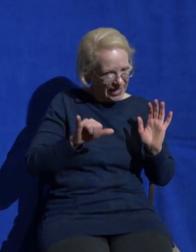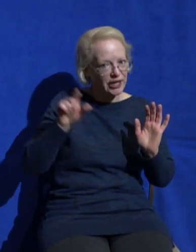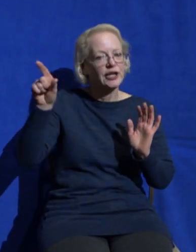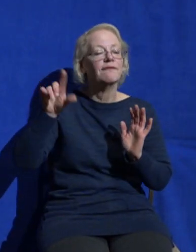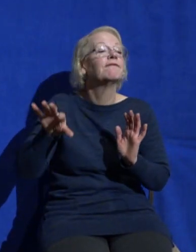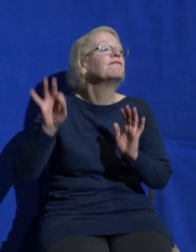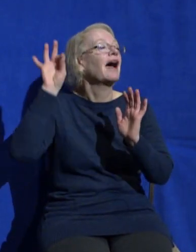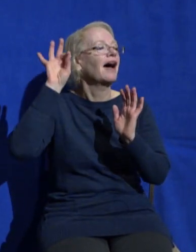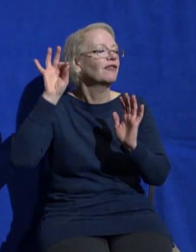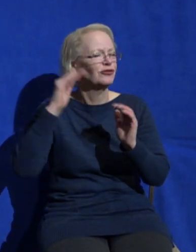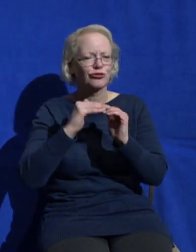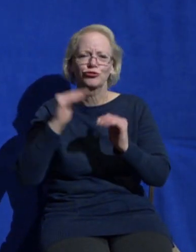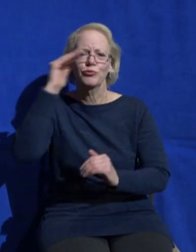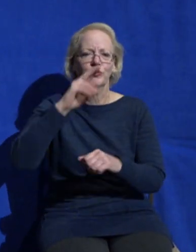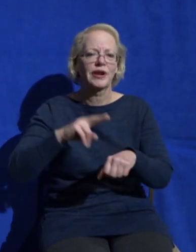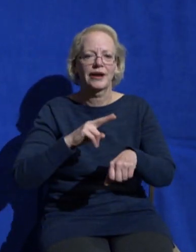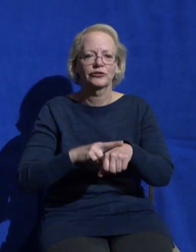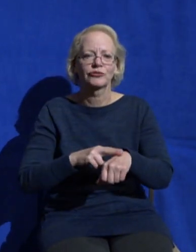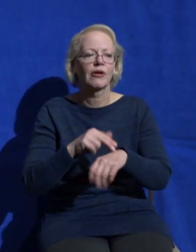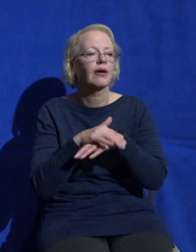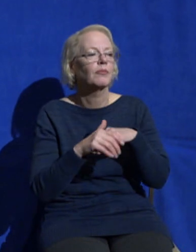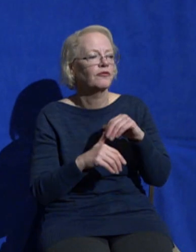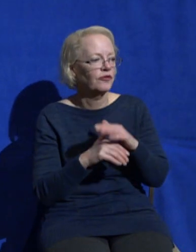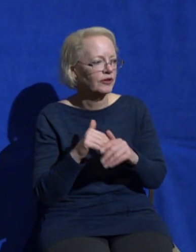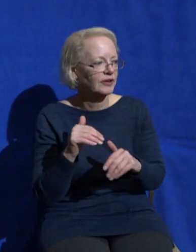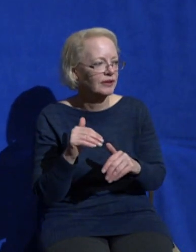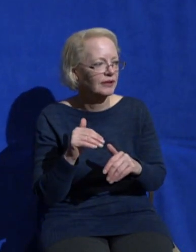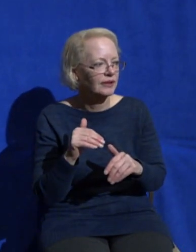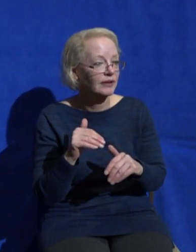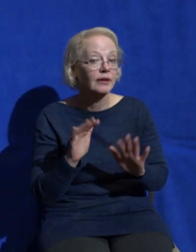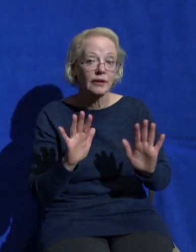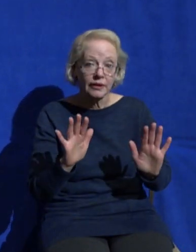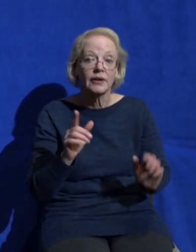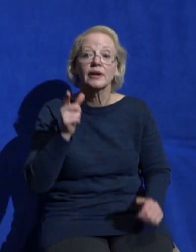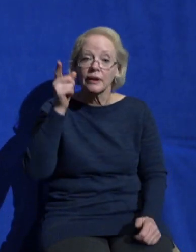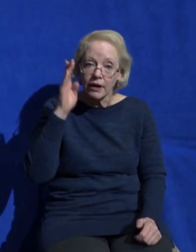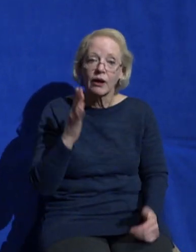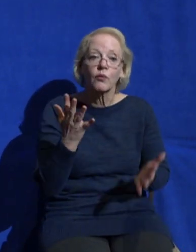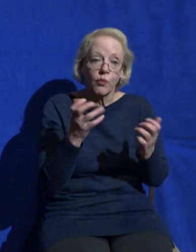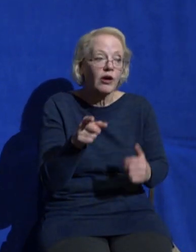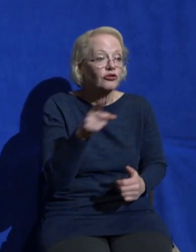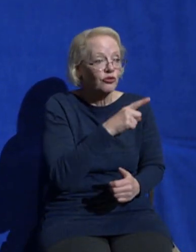and God wants you listen God wants you to have that kind of comfort